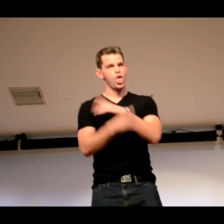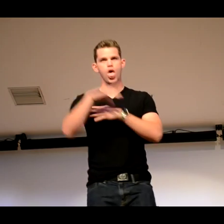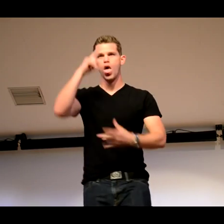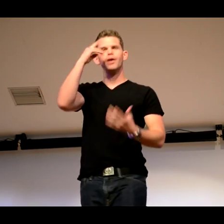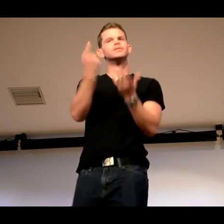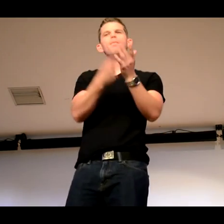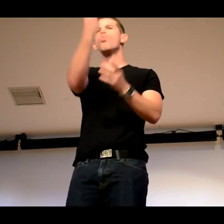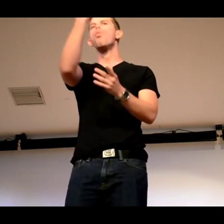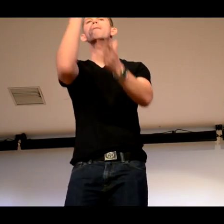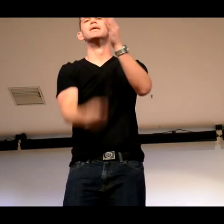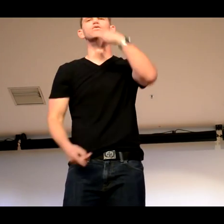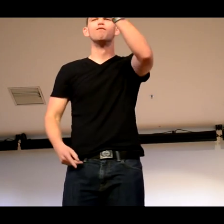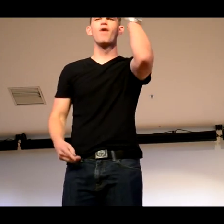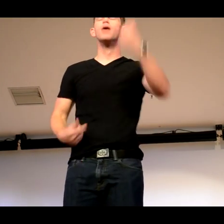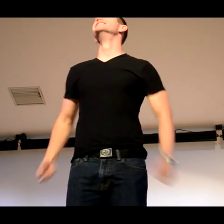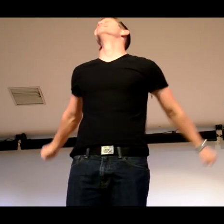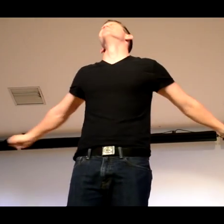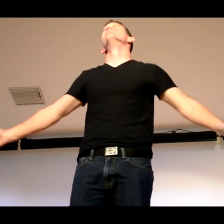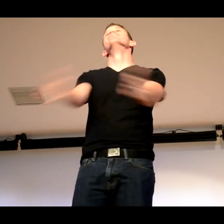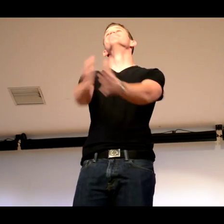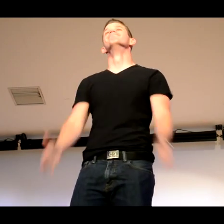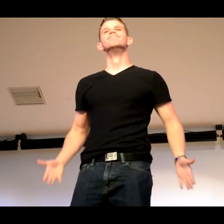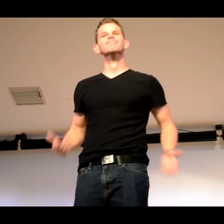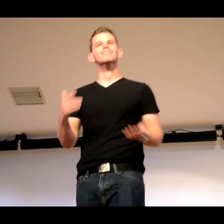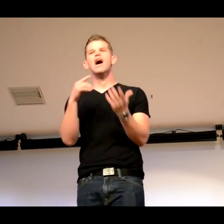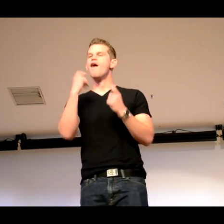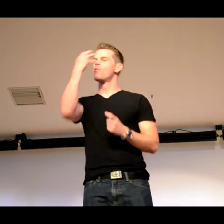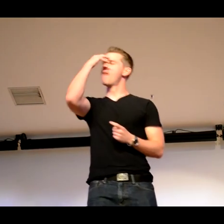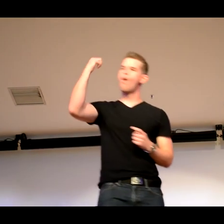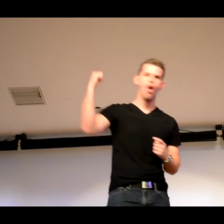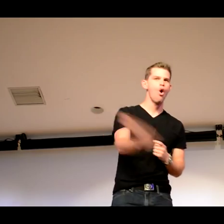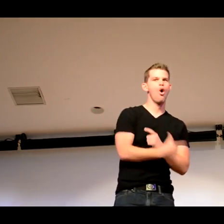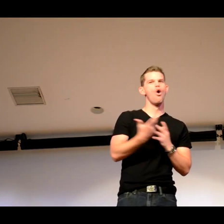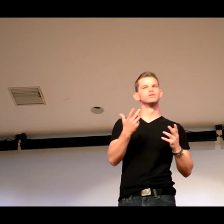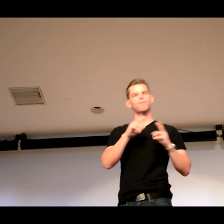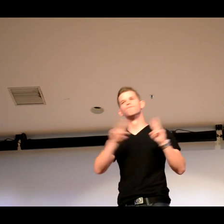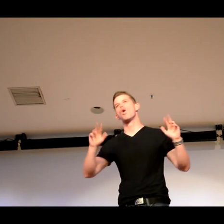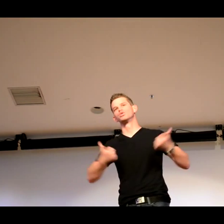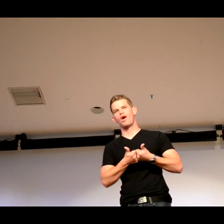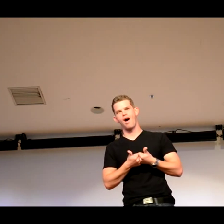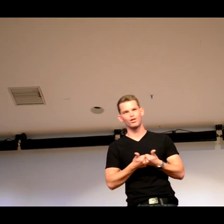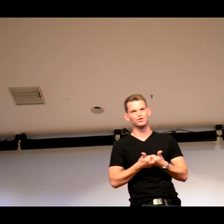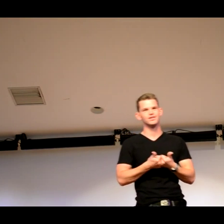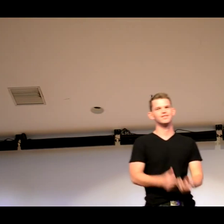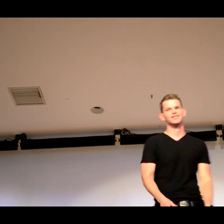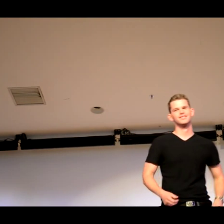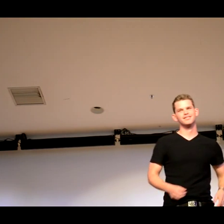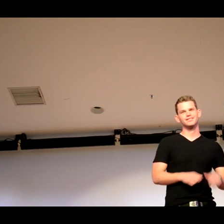all at the same time. And if you forget one thing, it's totally screwed up. So you have to remember all of it. It's really quite a